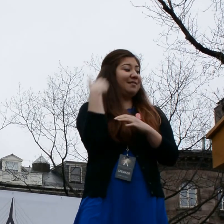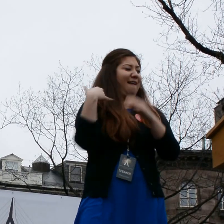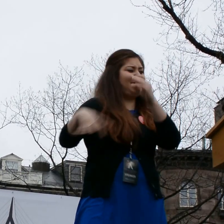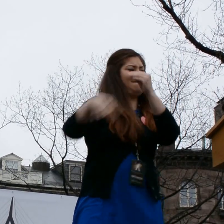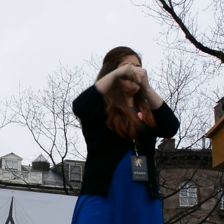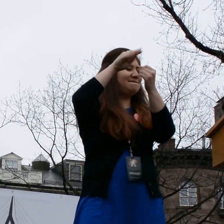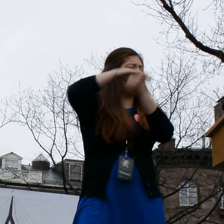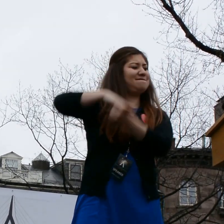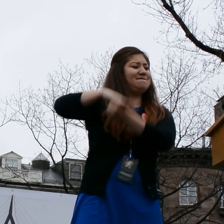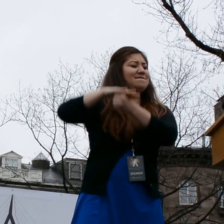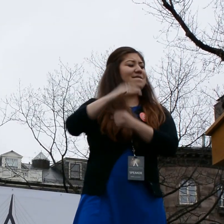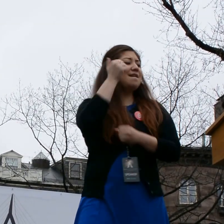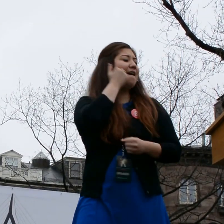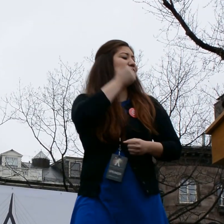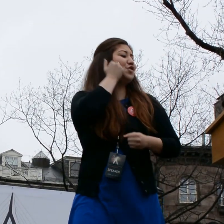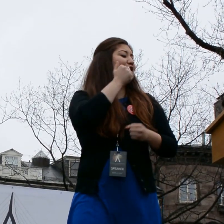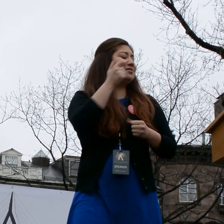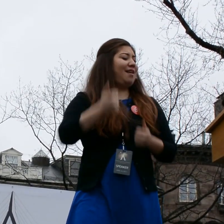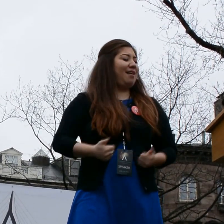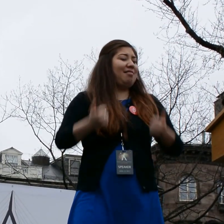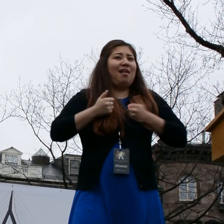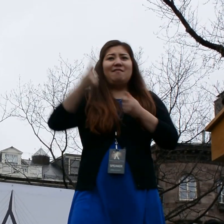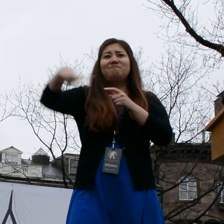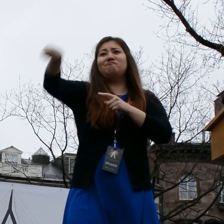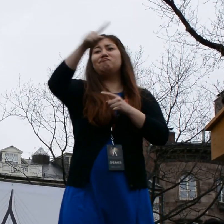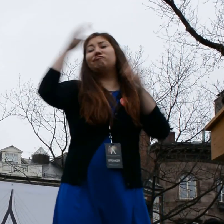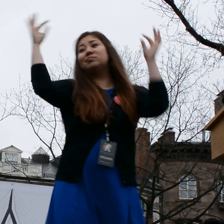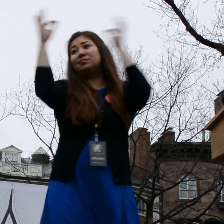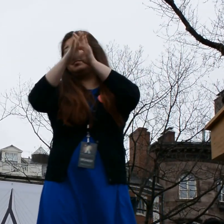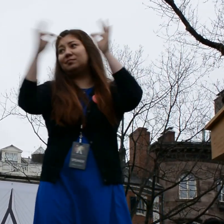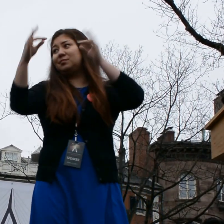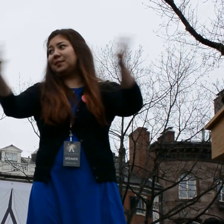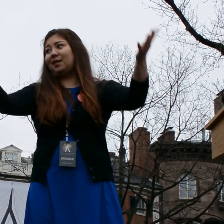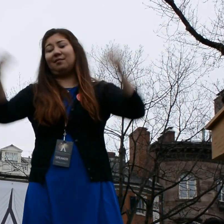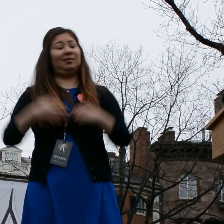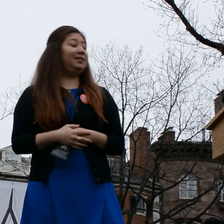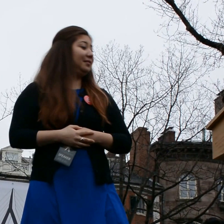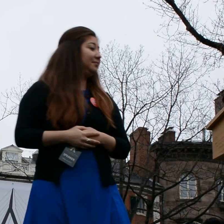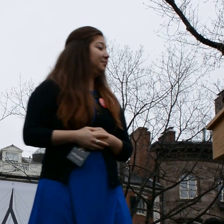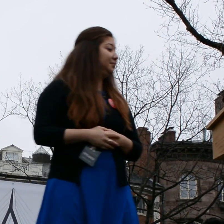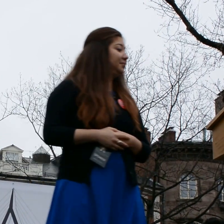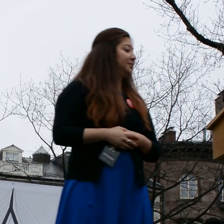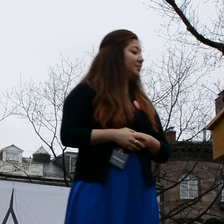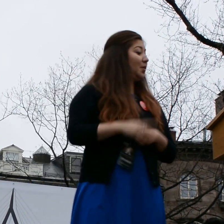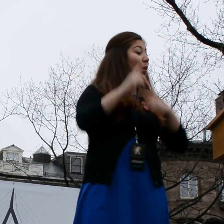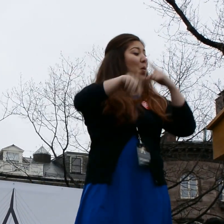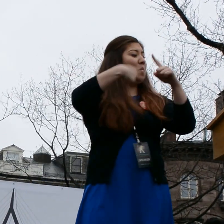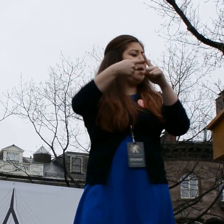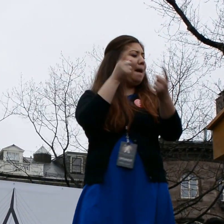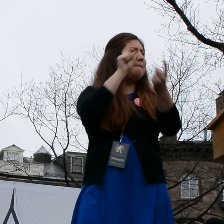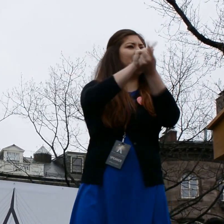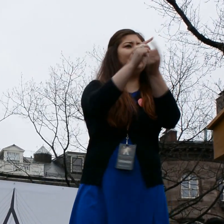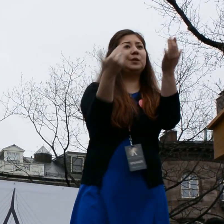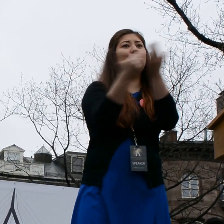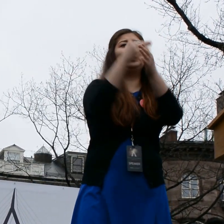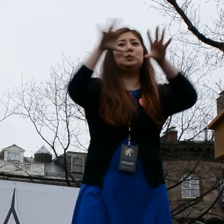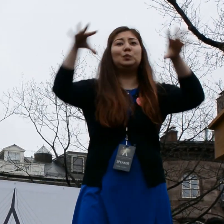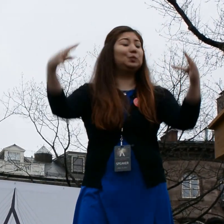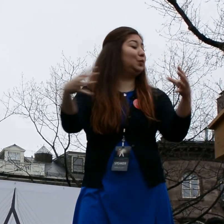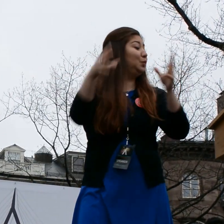Disabilities put additional stress on our daily lives that you might not even think about. When I meet a new group of